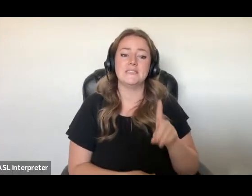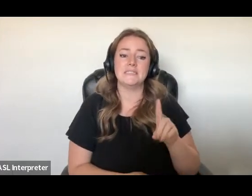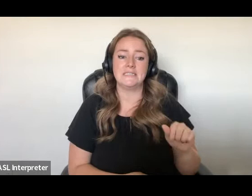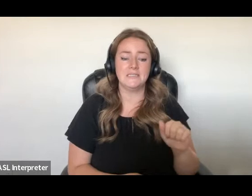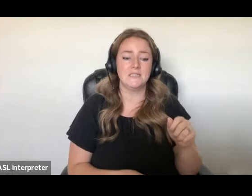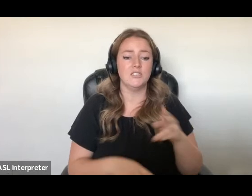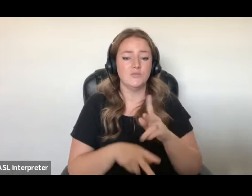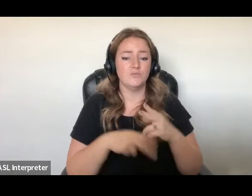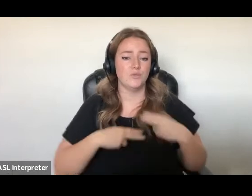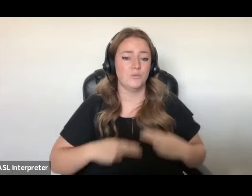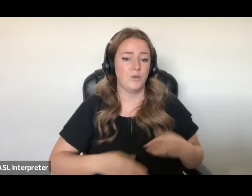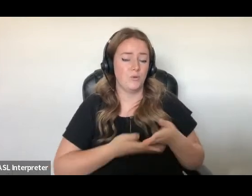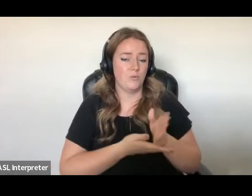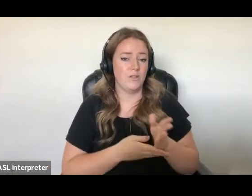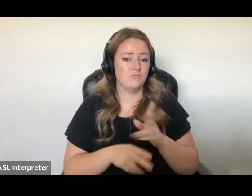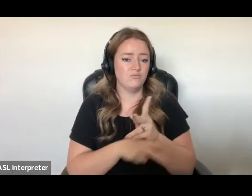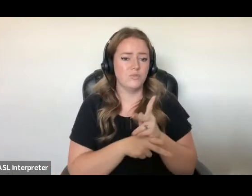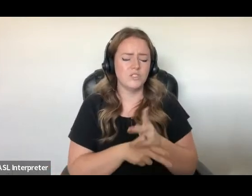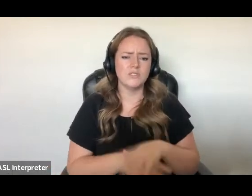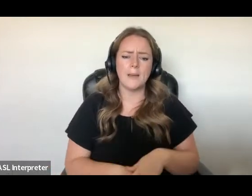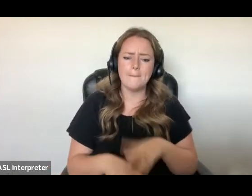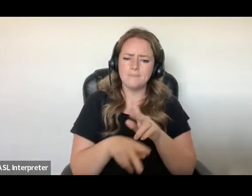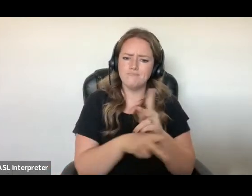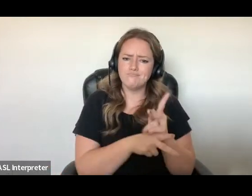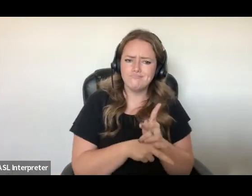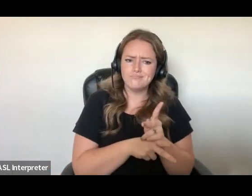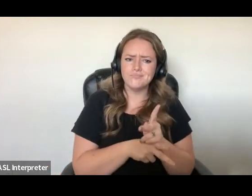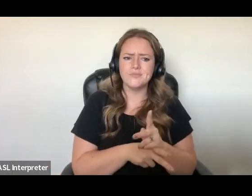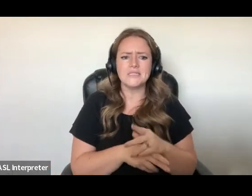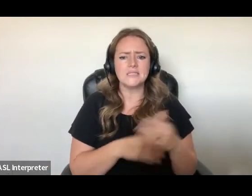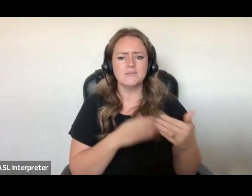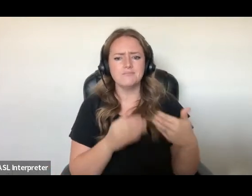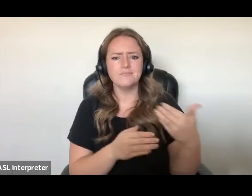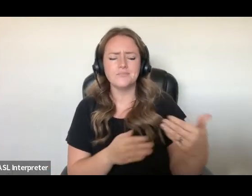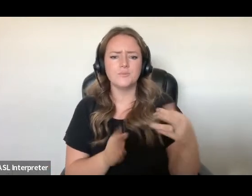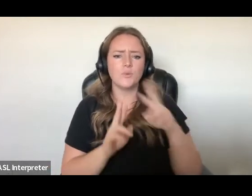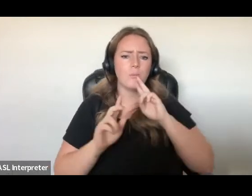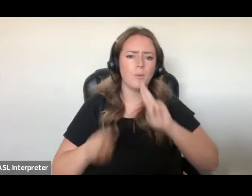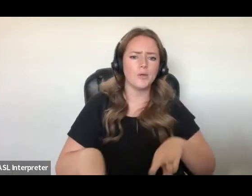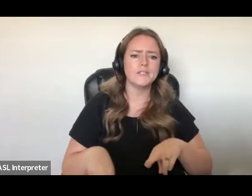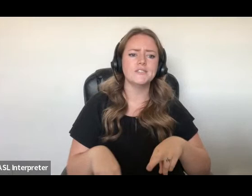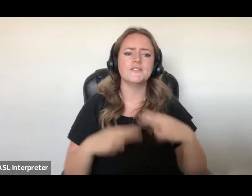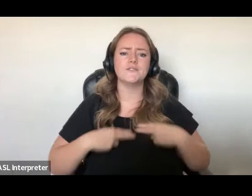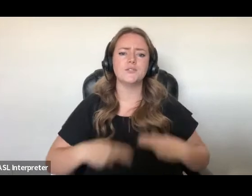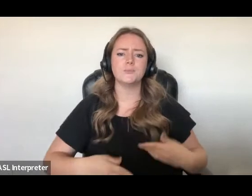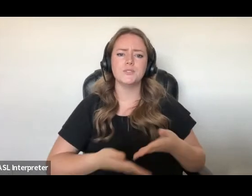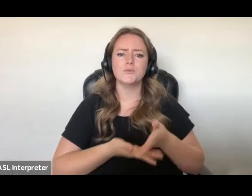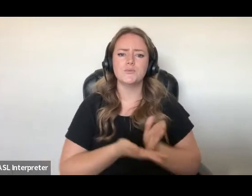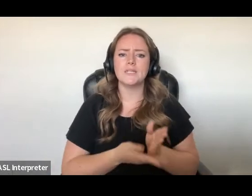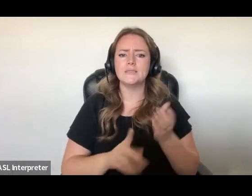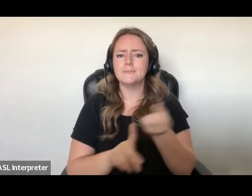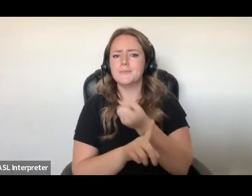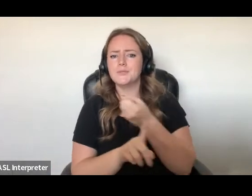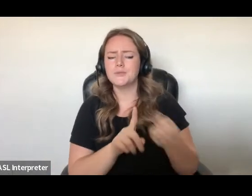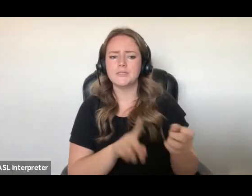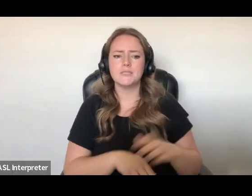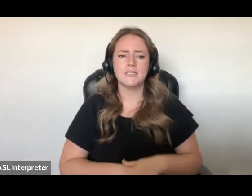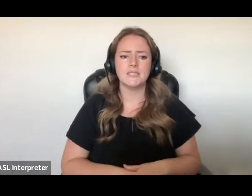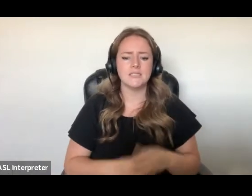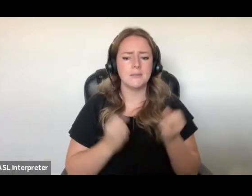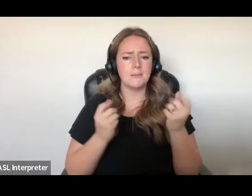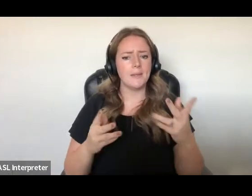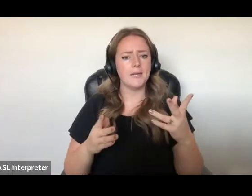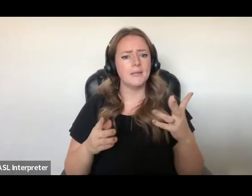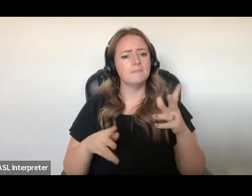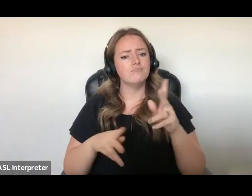non-government organization that monitors and reports on human rights abuses in more than 100 countries around the world, including in Canada.